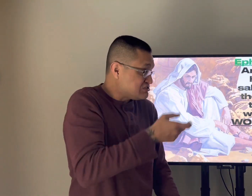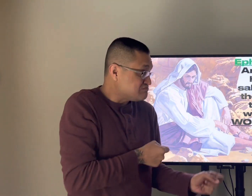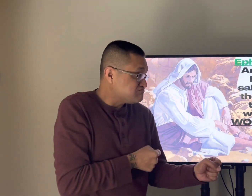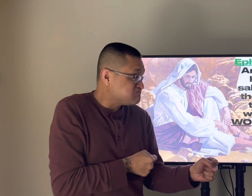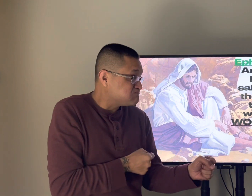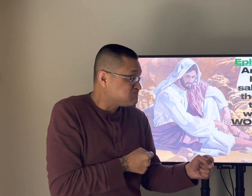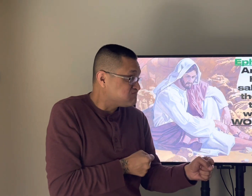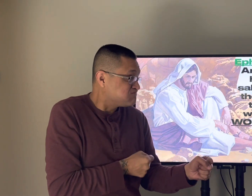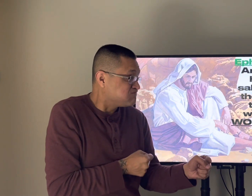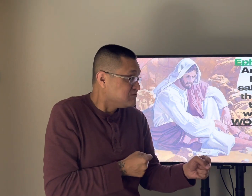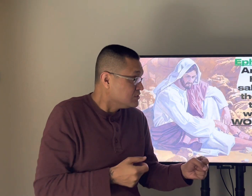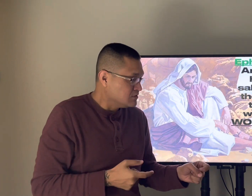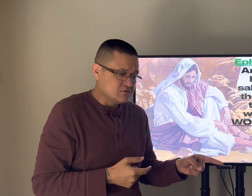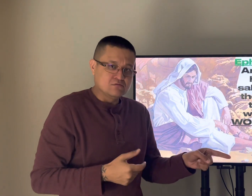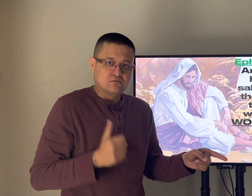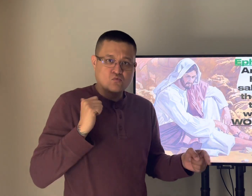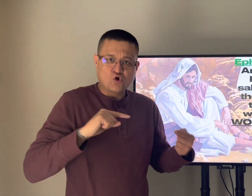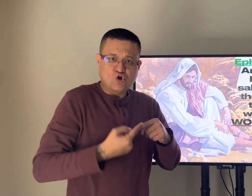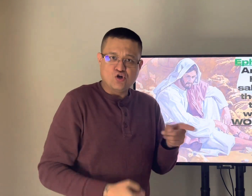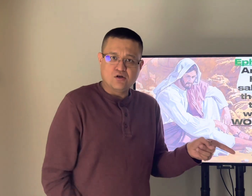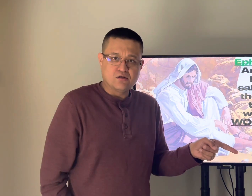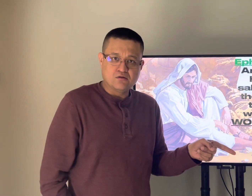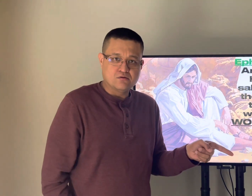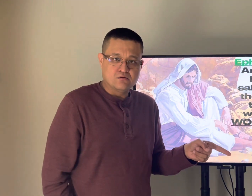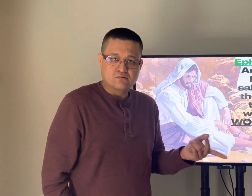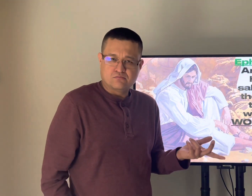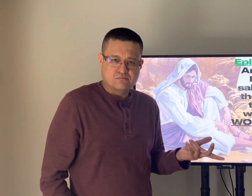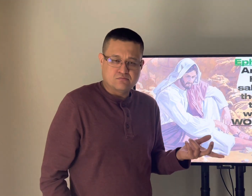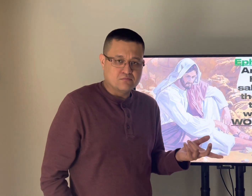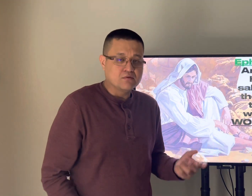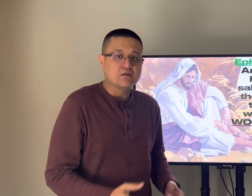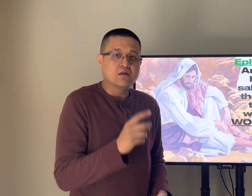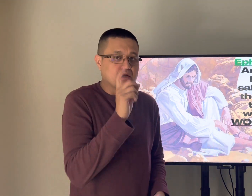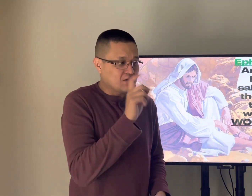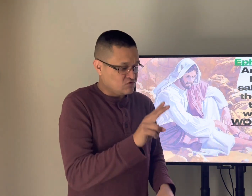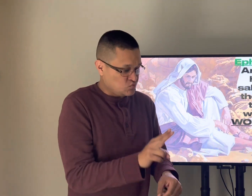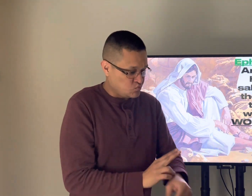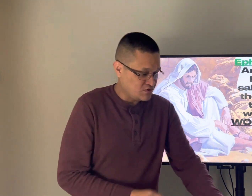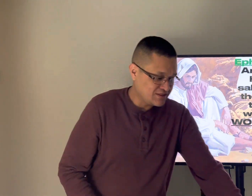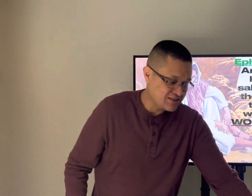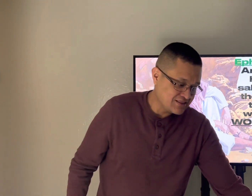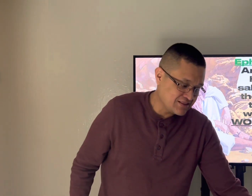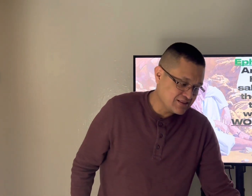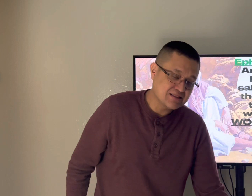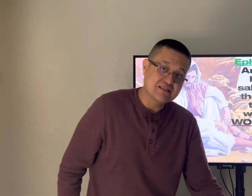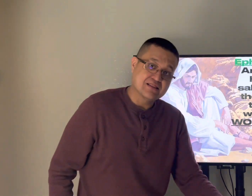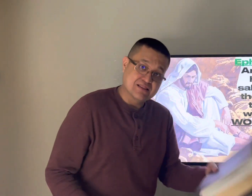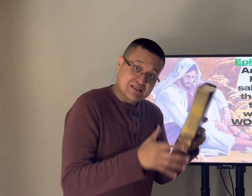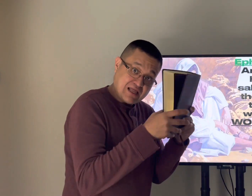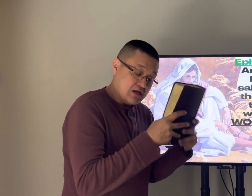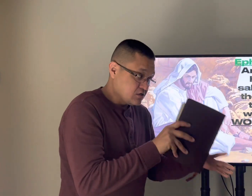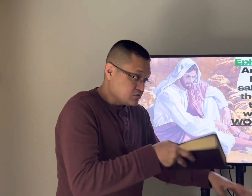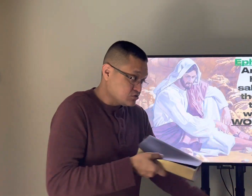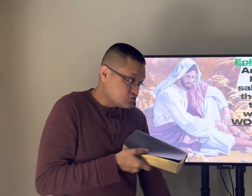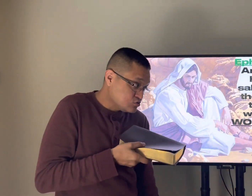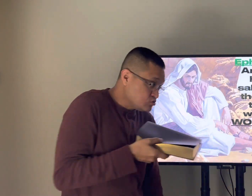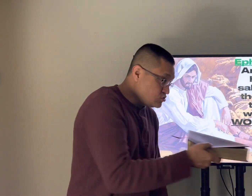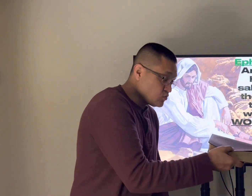you can't stab him or shoot him at your machine guns it won't hurt him you have to use the word of god against